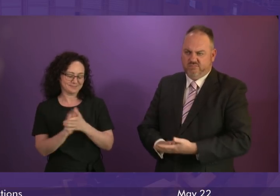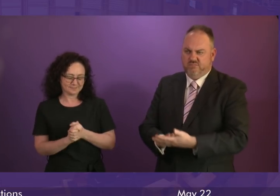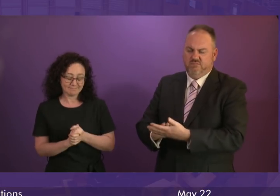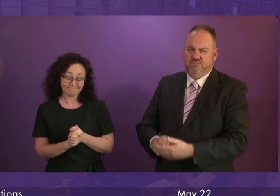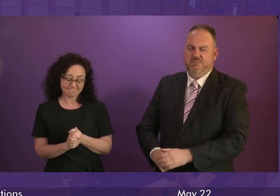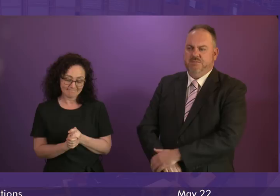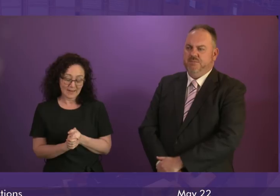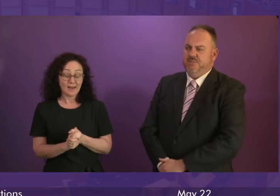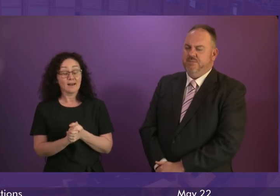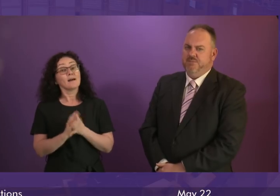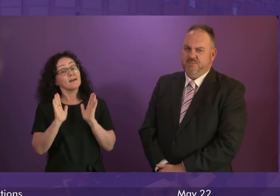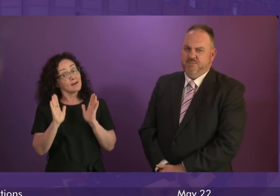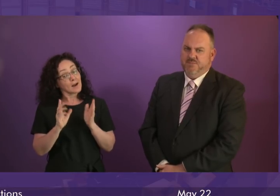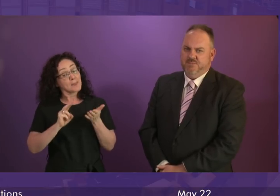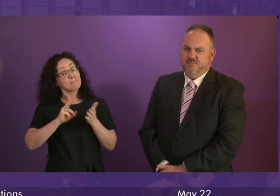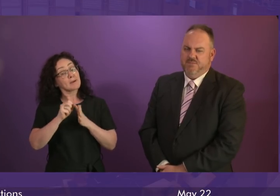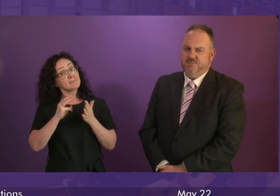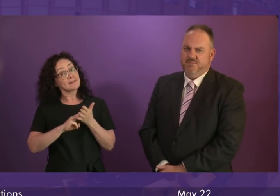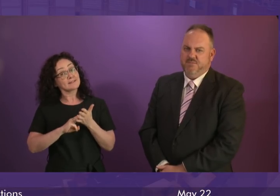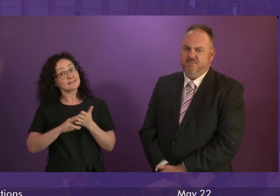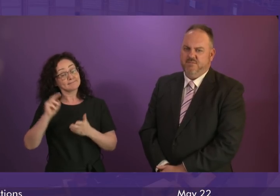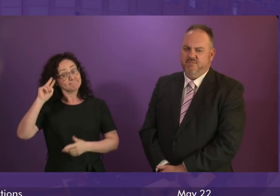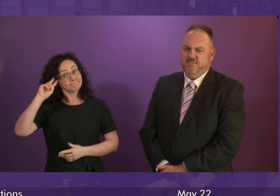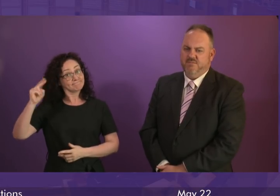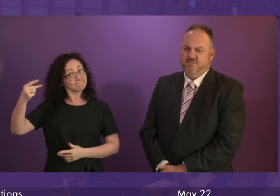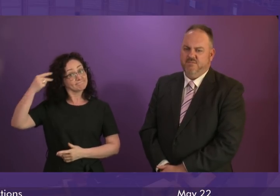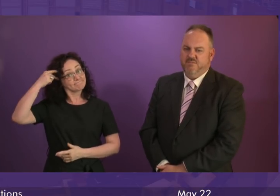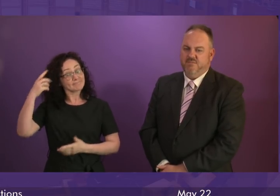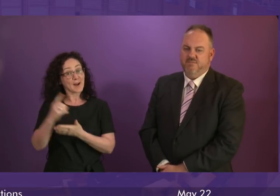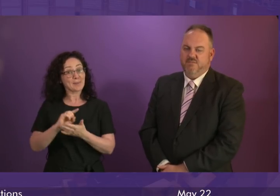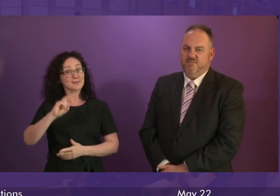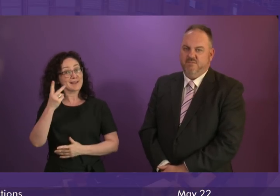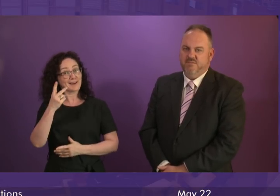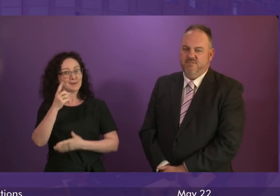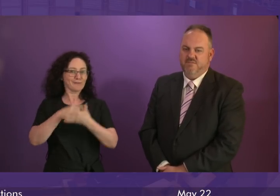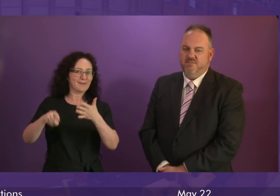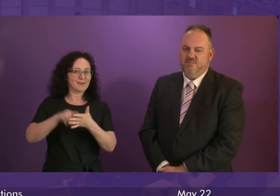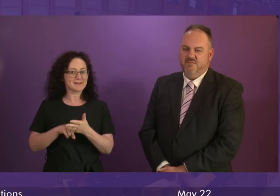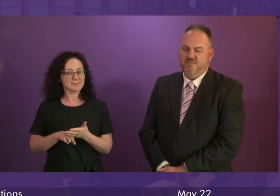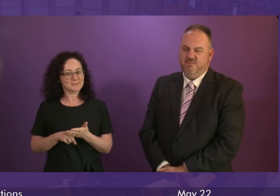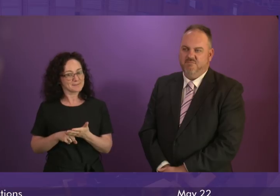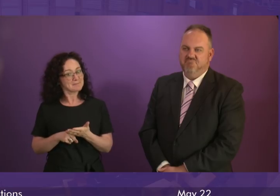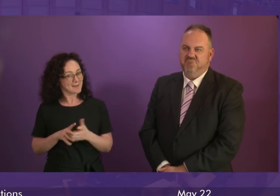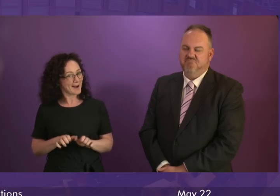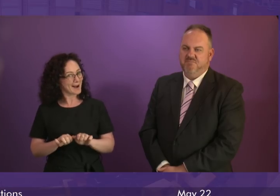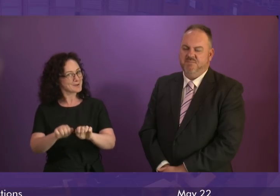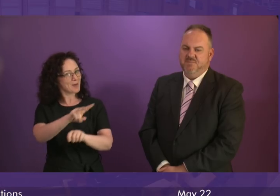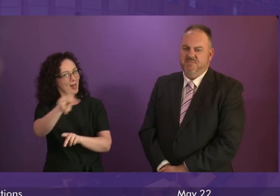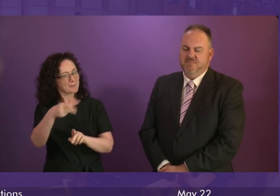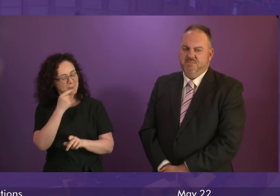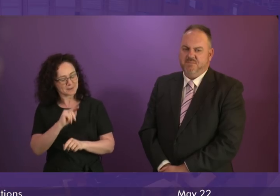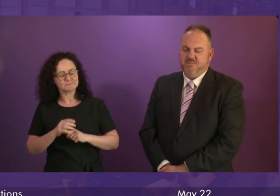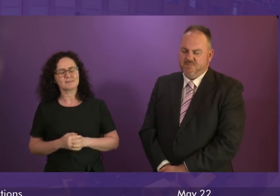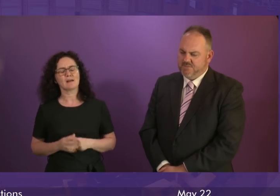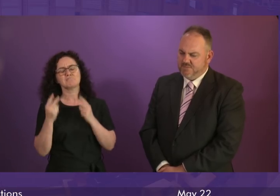Obviously, the Prime Minister's change of heart on second referendums is catching, presiding officer. But you know, let's look back to